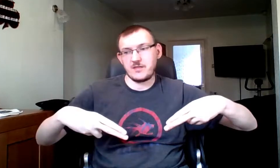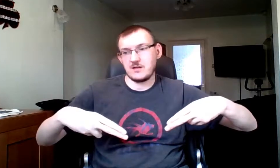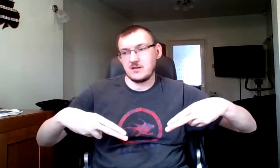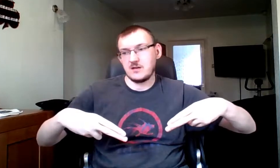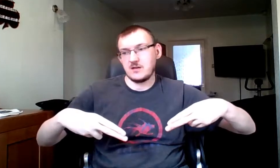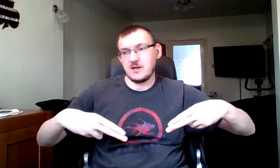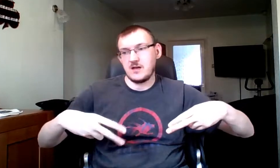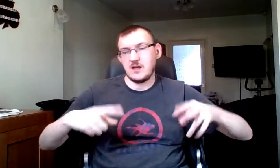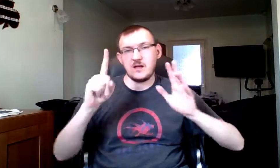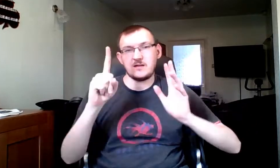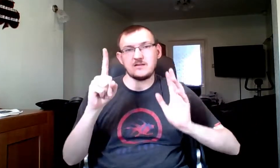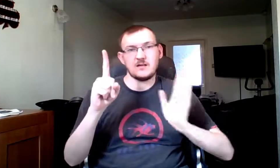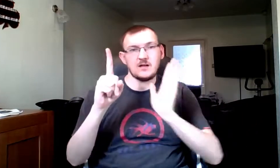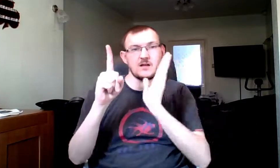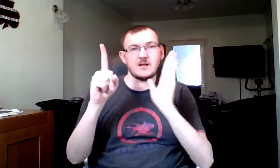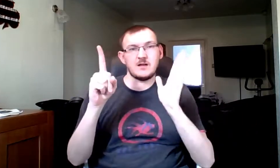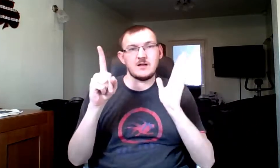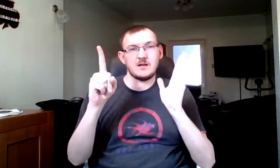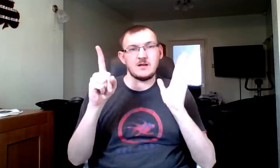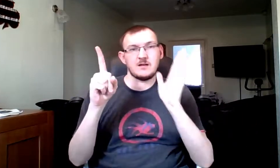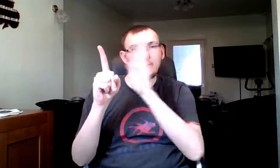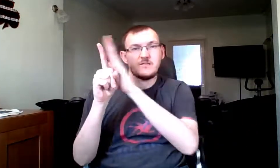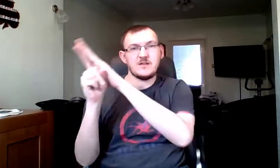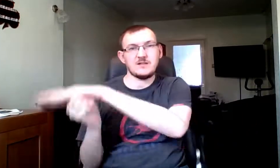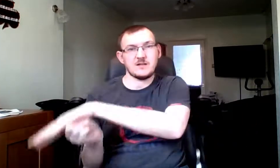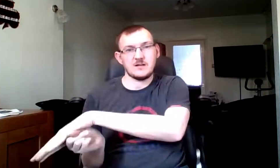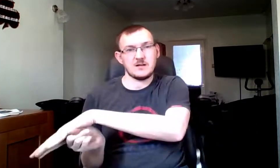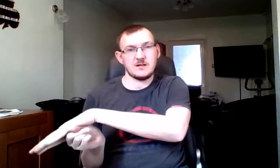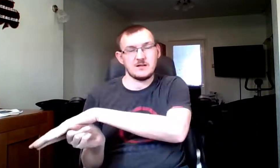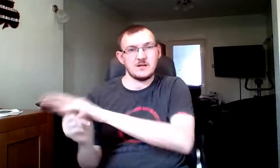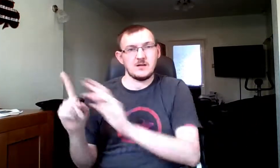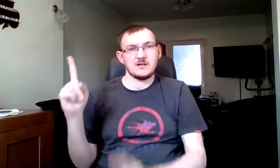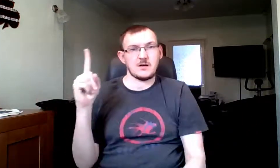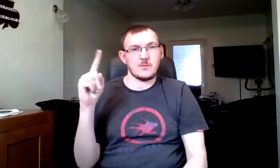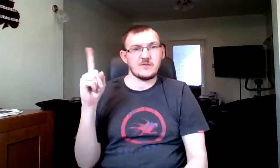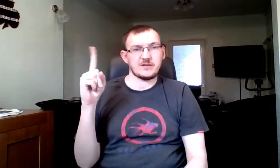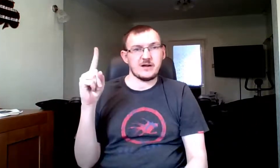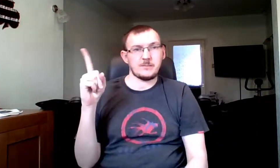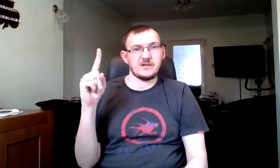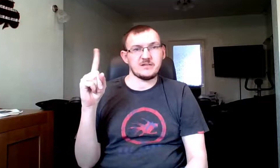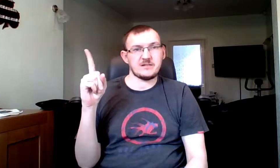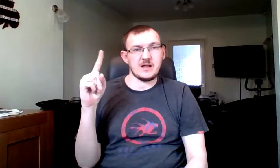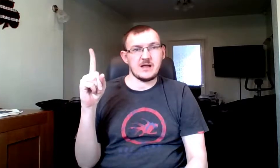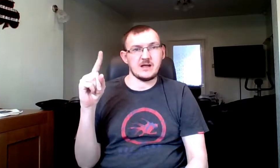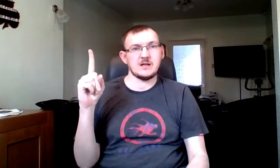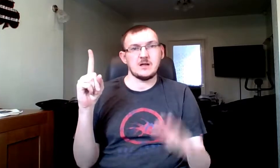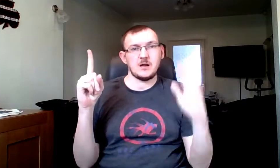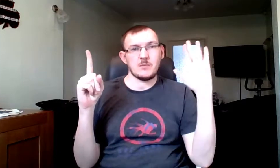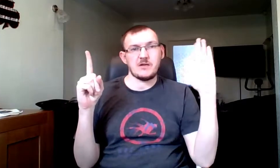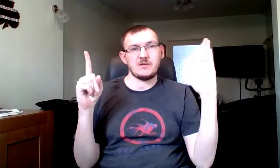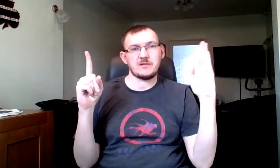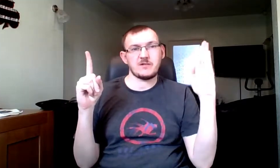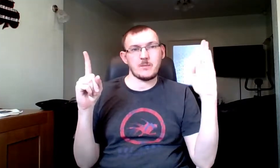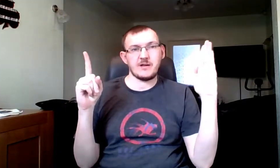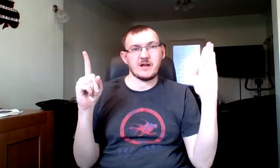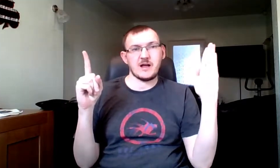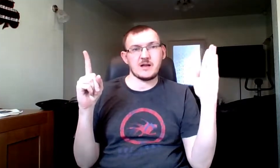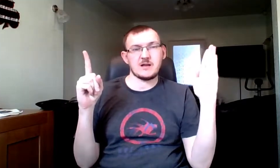is defeated, so we've got our person here and we use the dominant hand